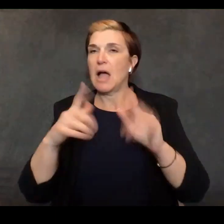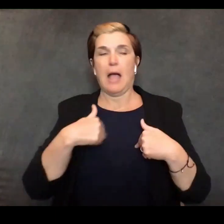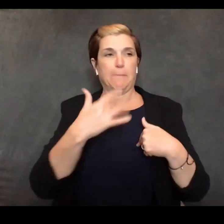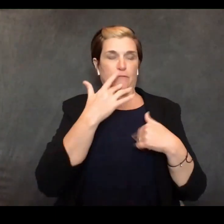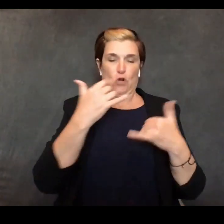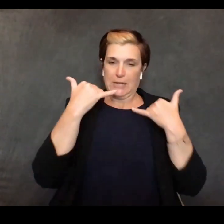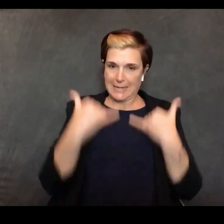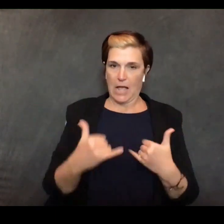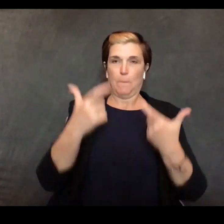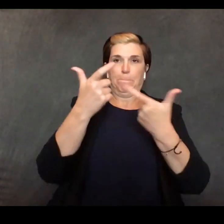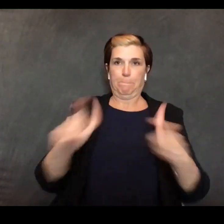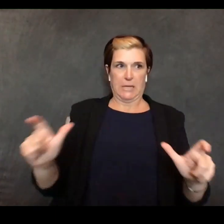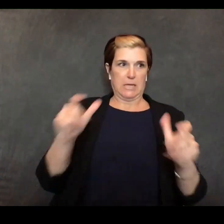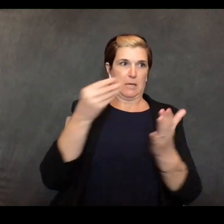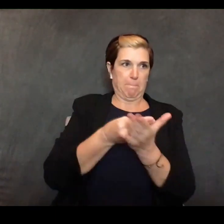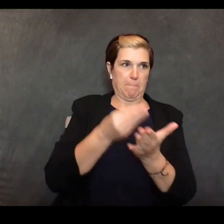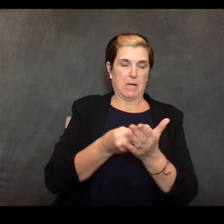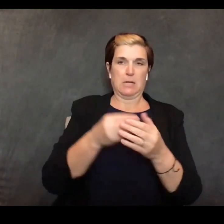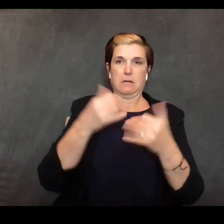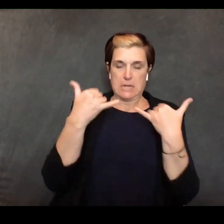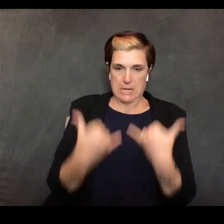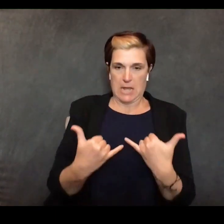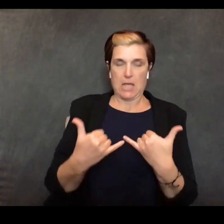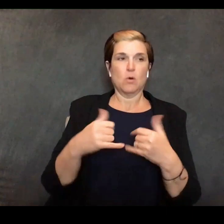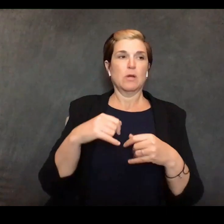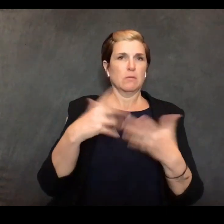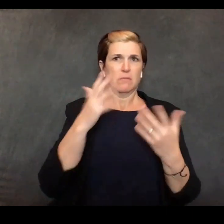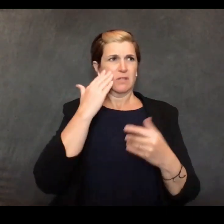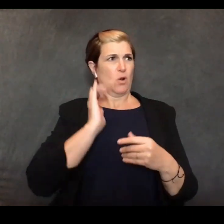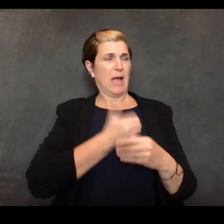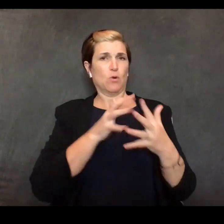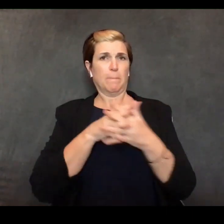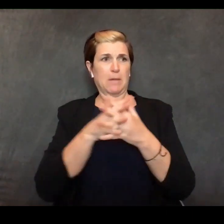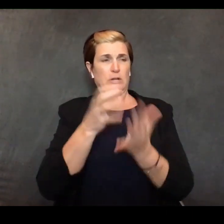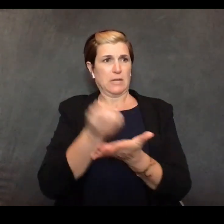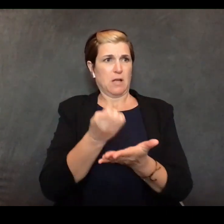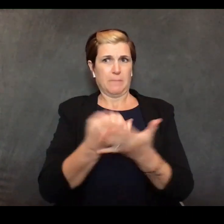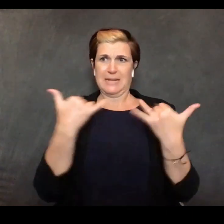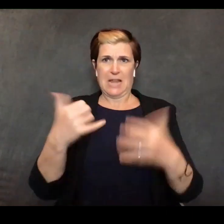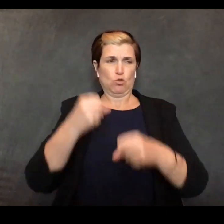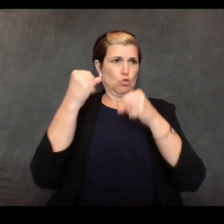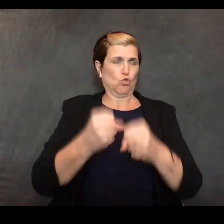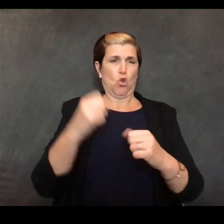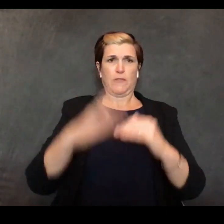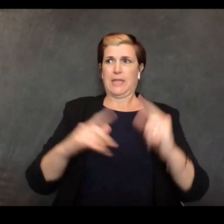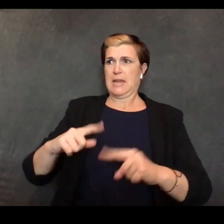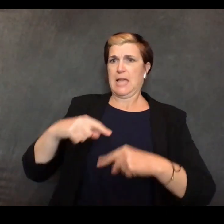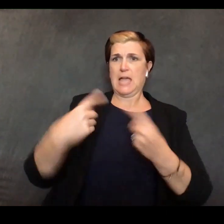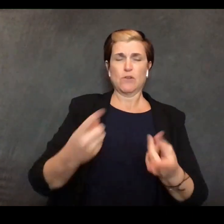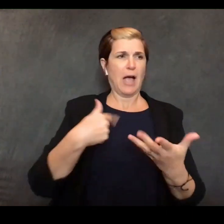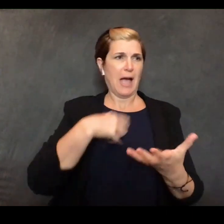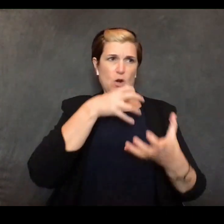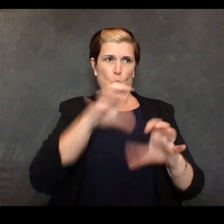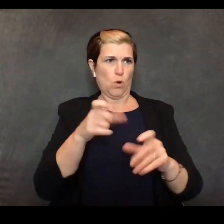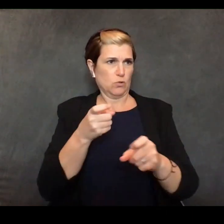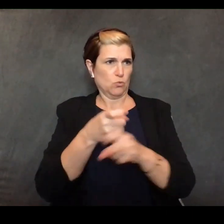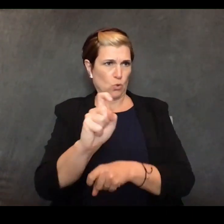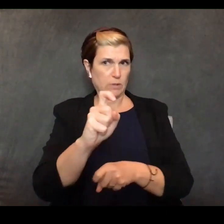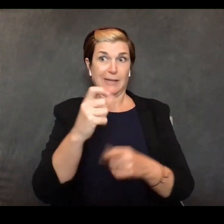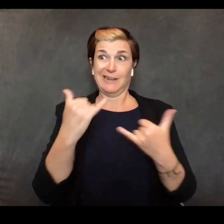we've never been so strong and uh... that's what we're going to be doing we don't want uh... with this invisible enemy we don't want airlines going out of business we don't